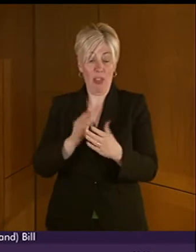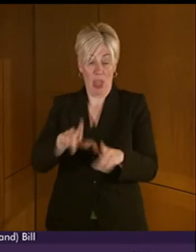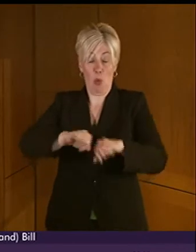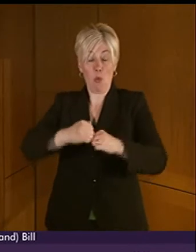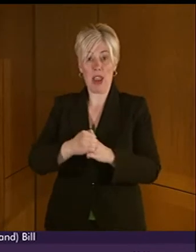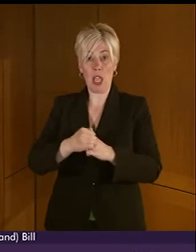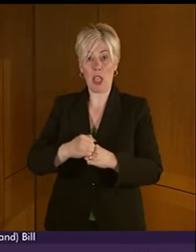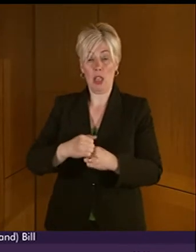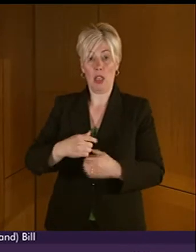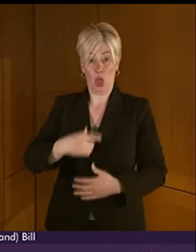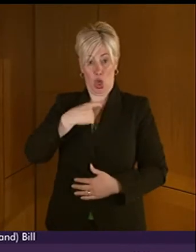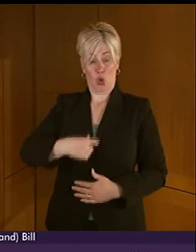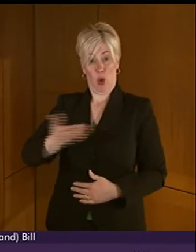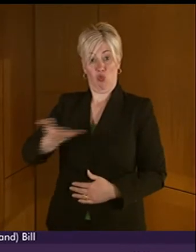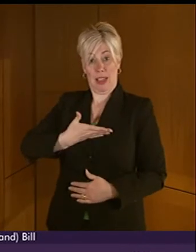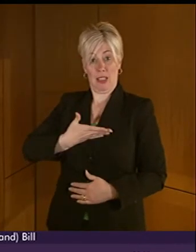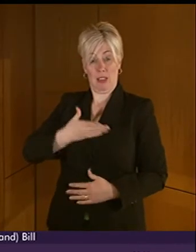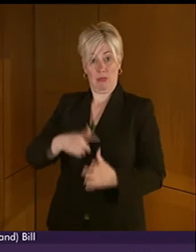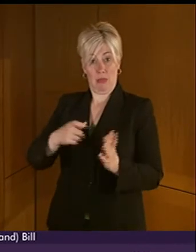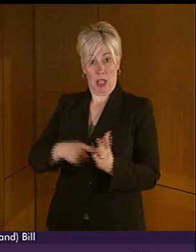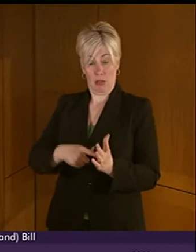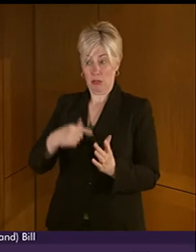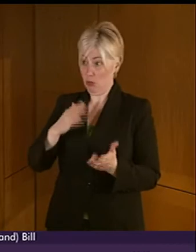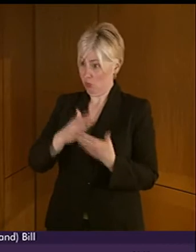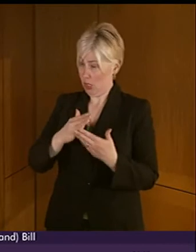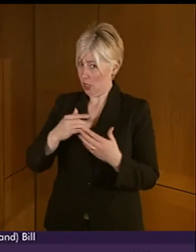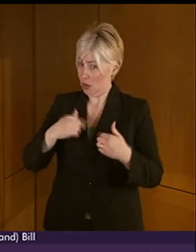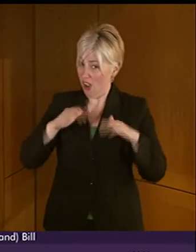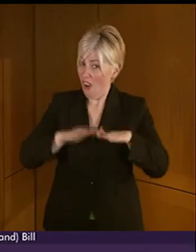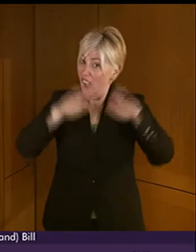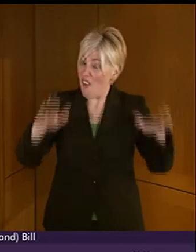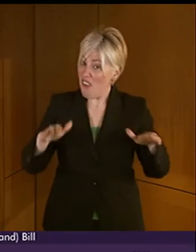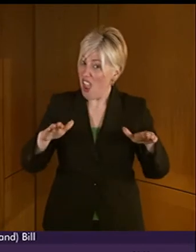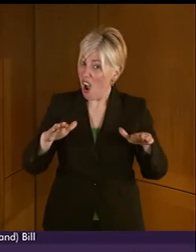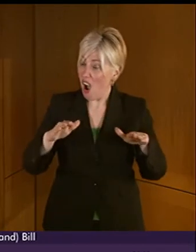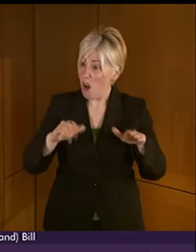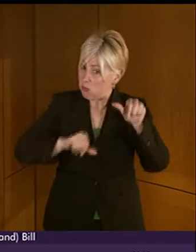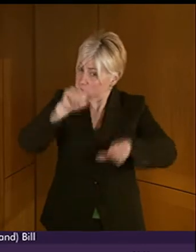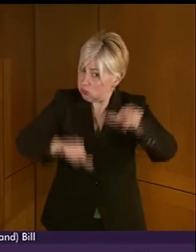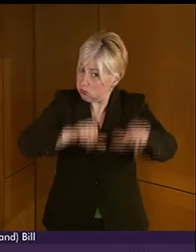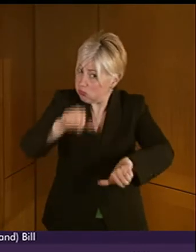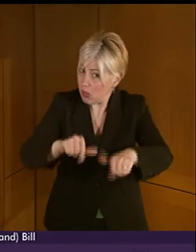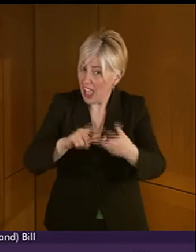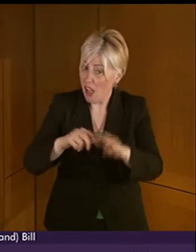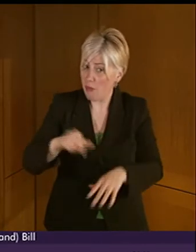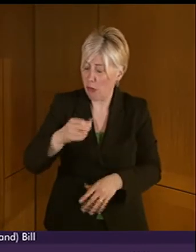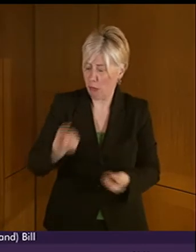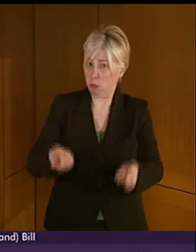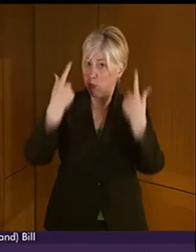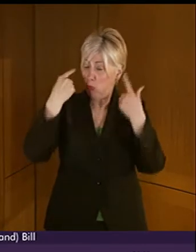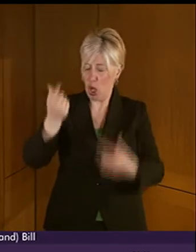whether you are in fact having a fair hearing in being part of the proceedings or even understanding them.